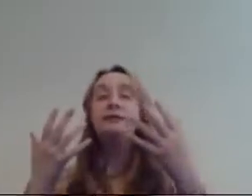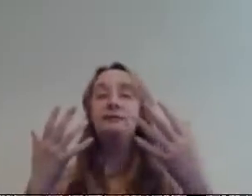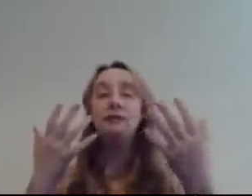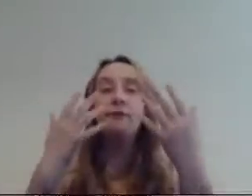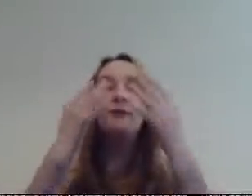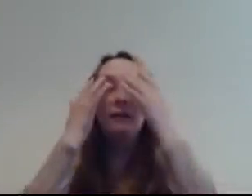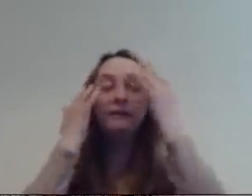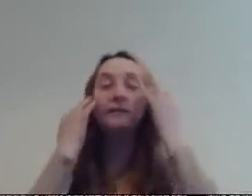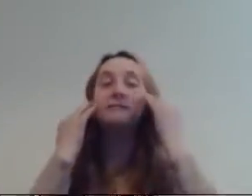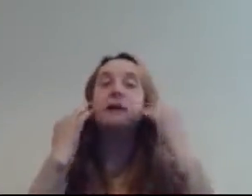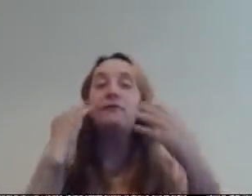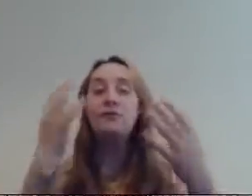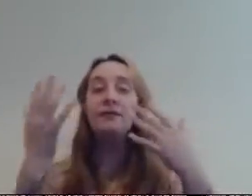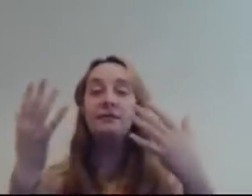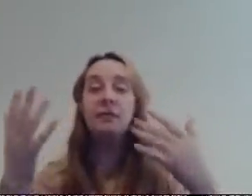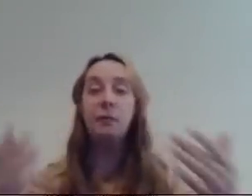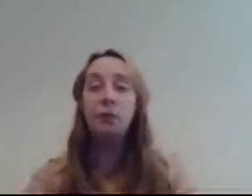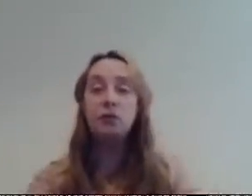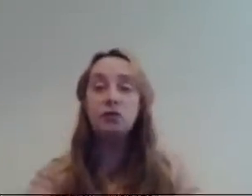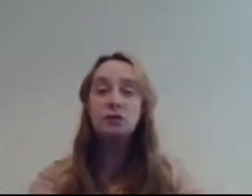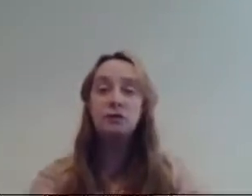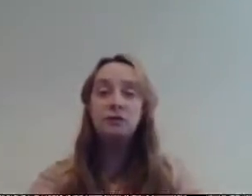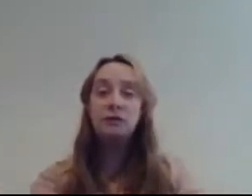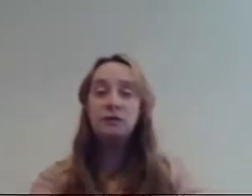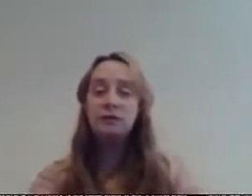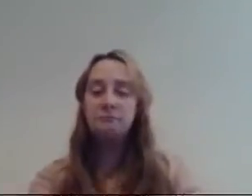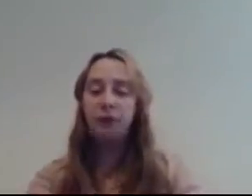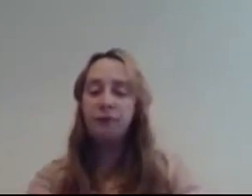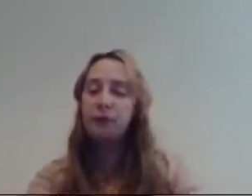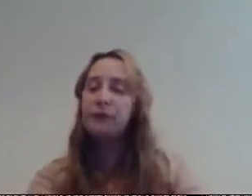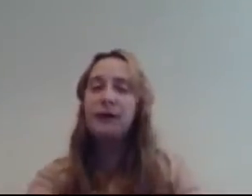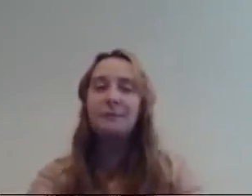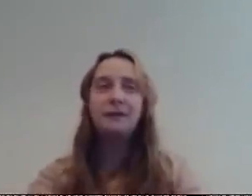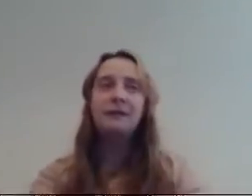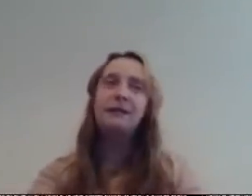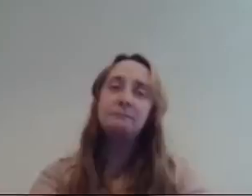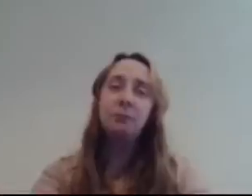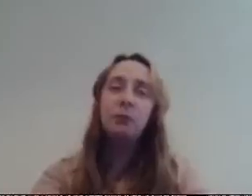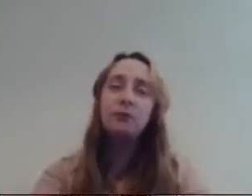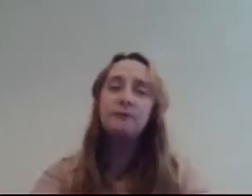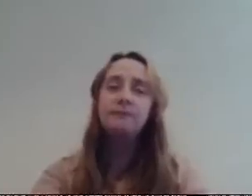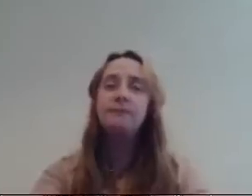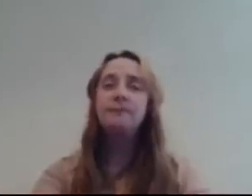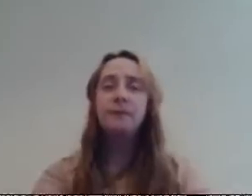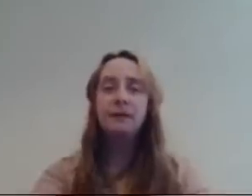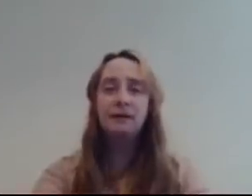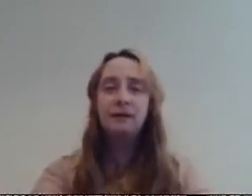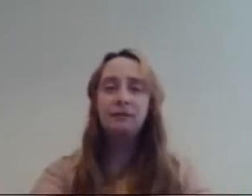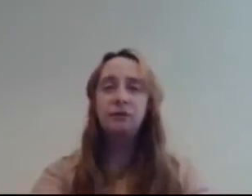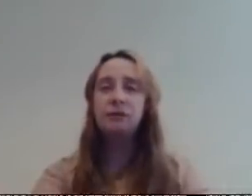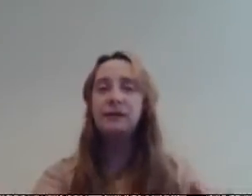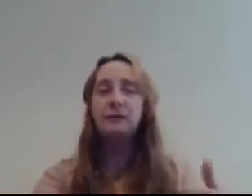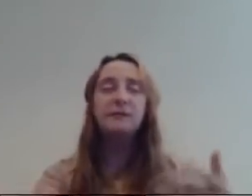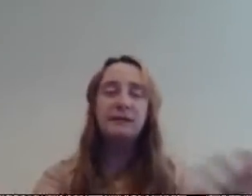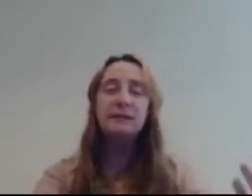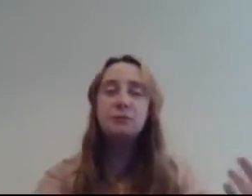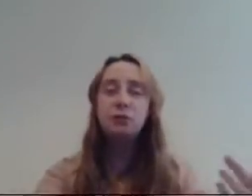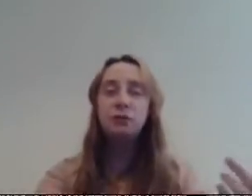kind of stuff it's interesting to watch but if nothing's happening it gets boring there's only like a wee side episode